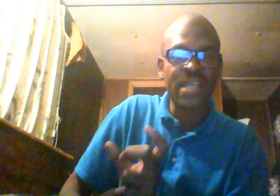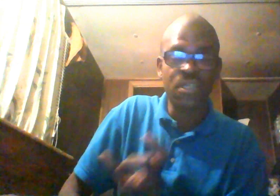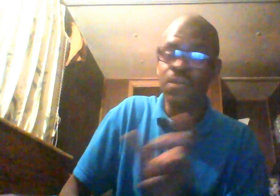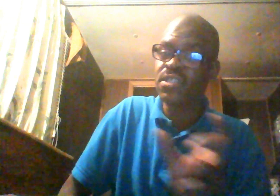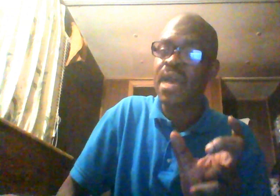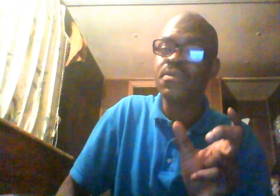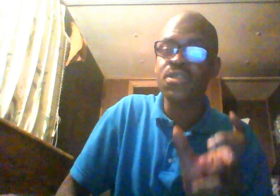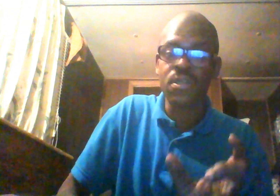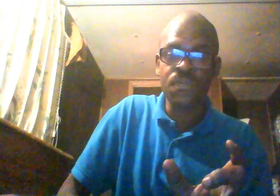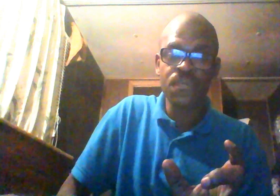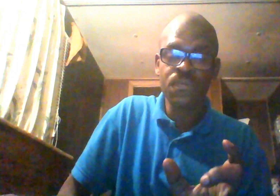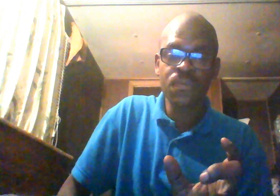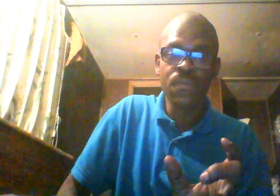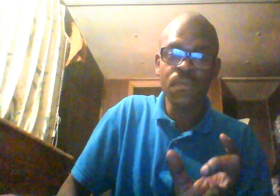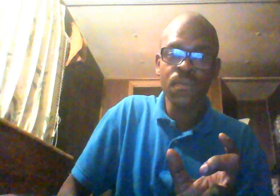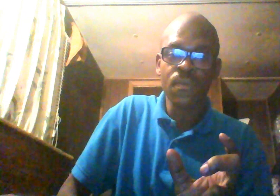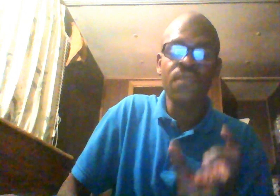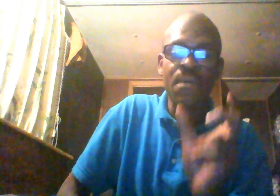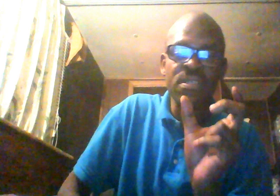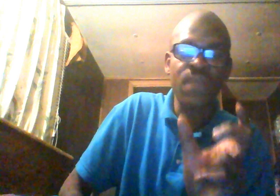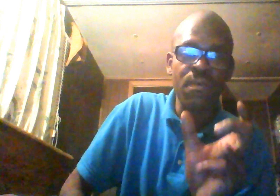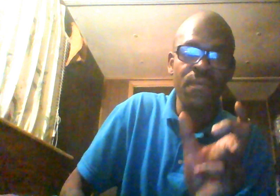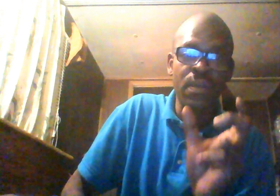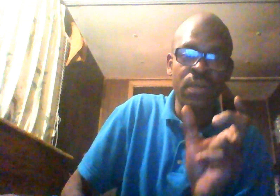generation that was good. That was very, very good.